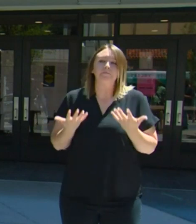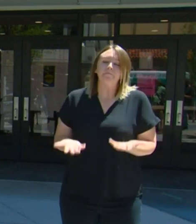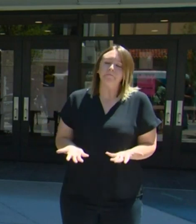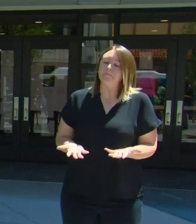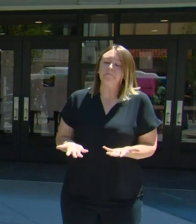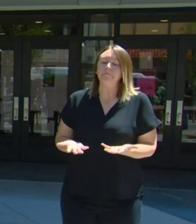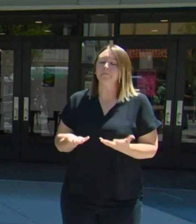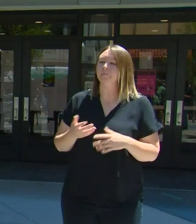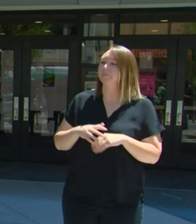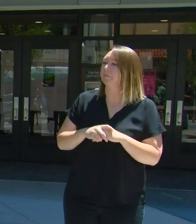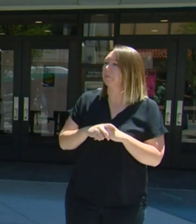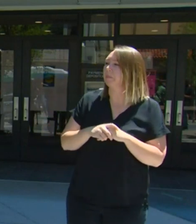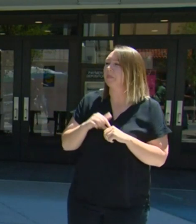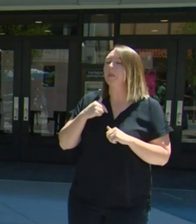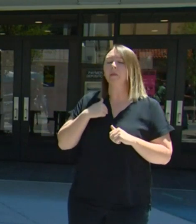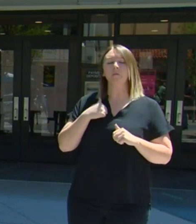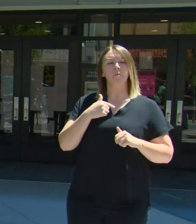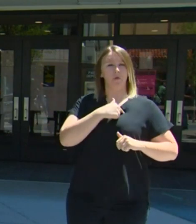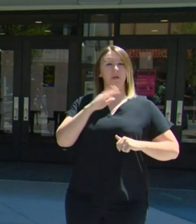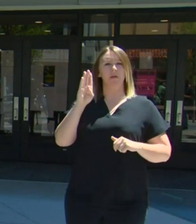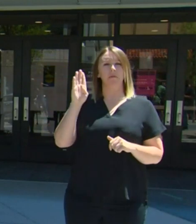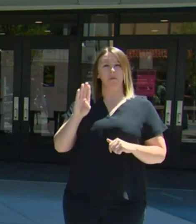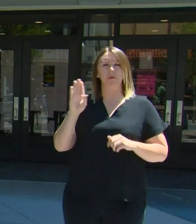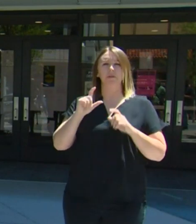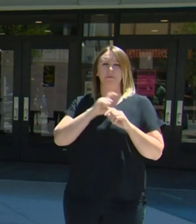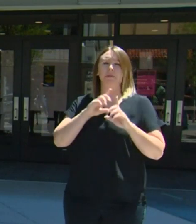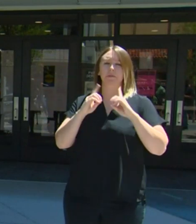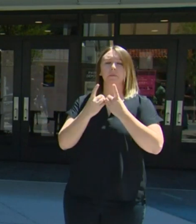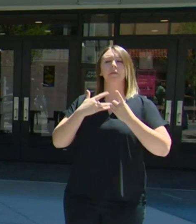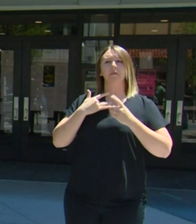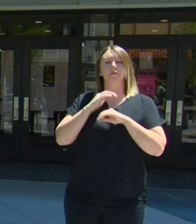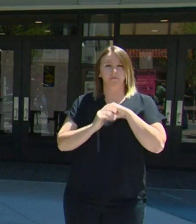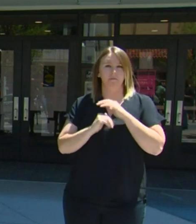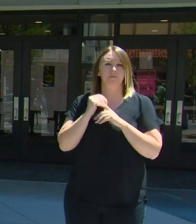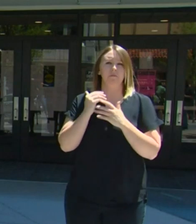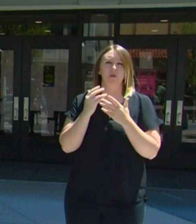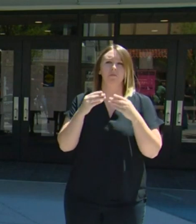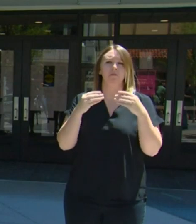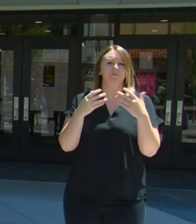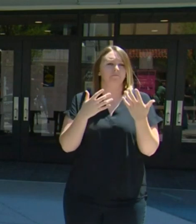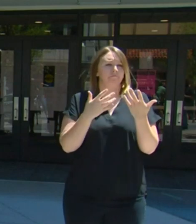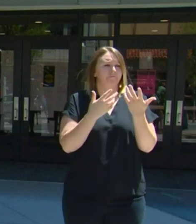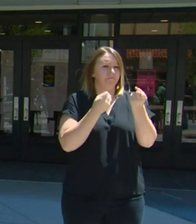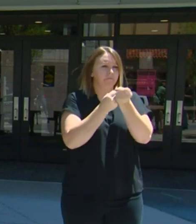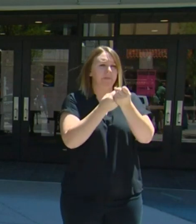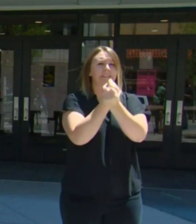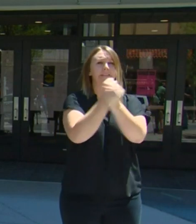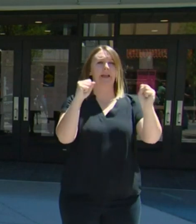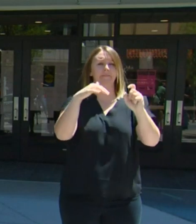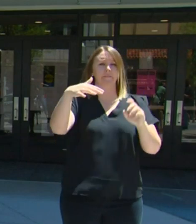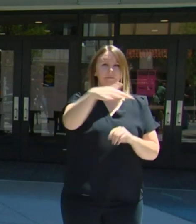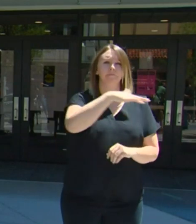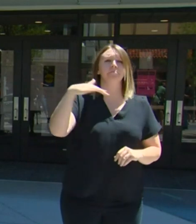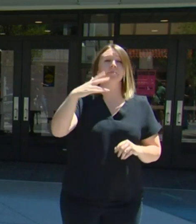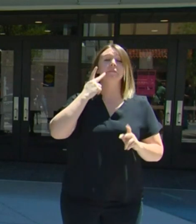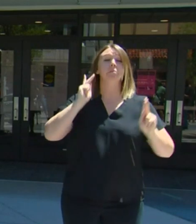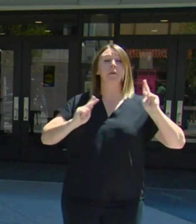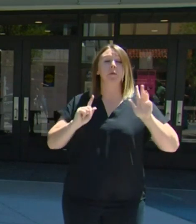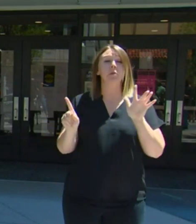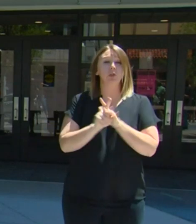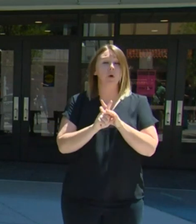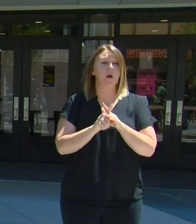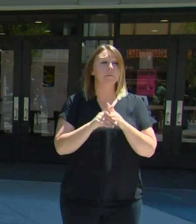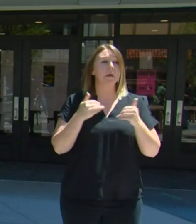to provide a safe atmosphere. And if folks are coming with weapons to try and help ensure safety,